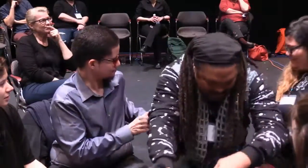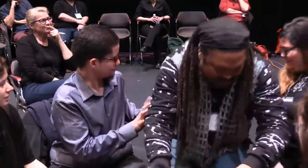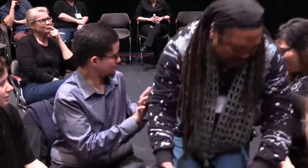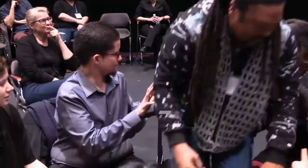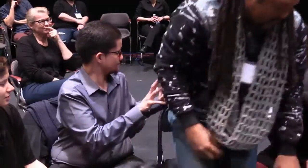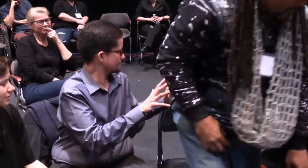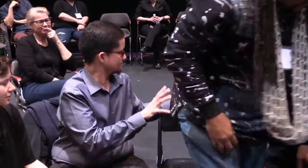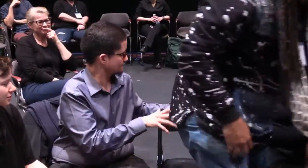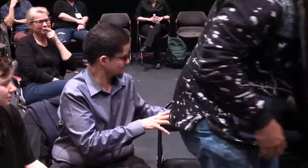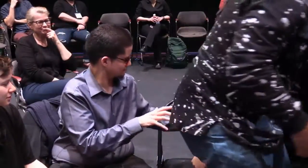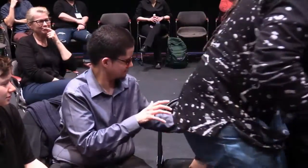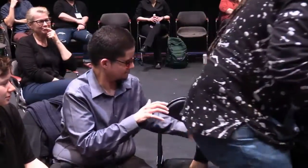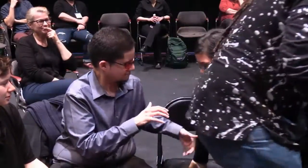Yash and Jasper both want to say something.